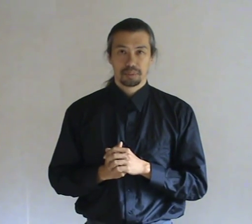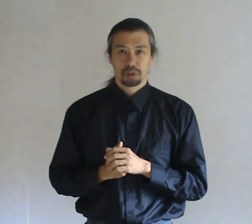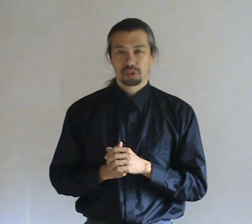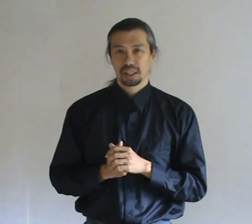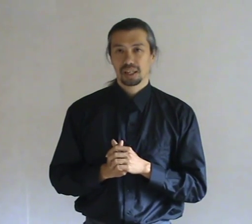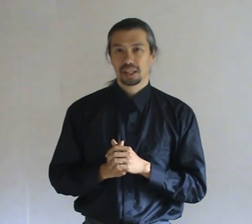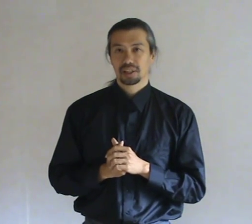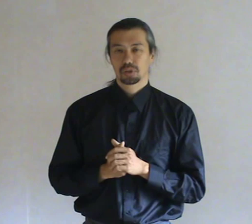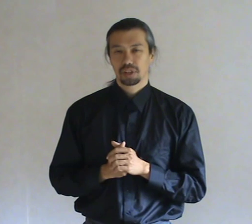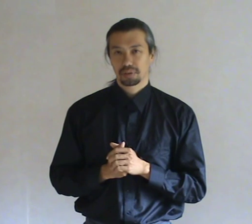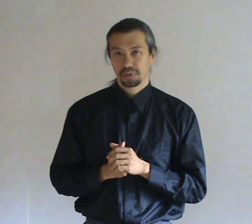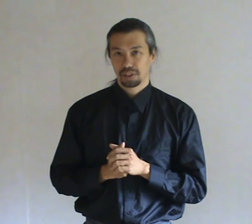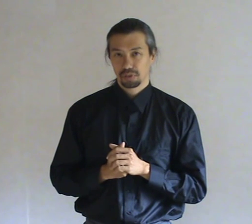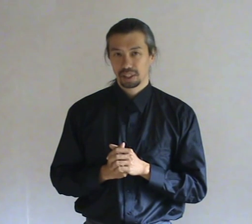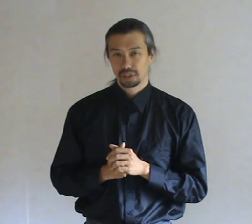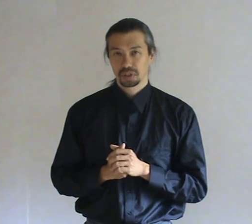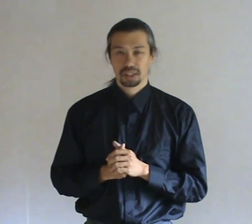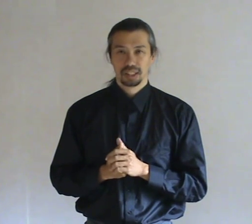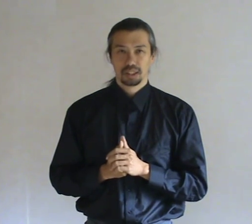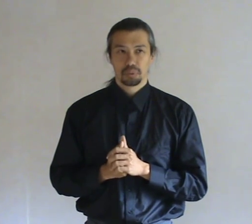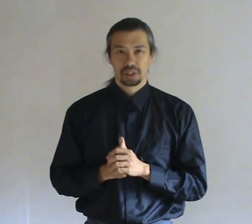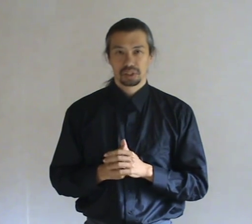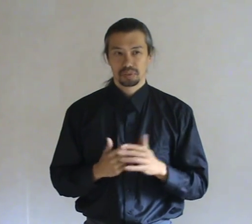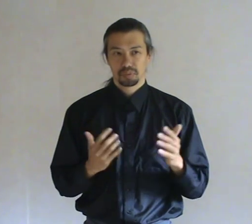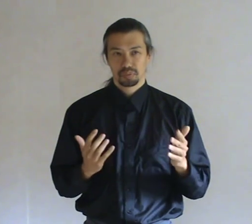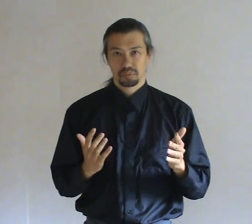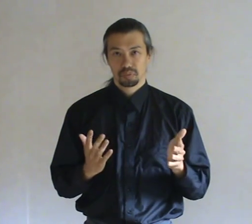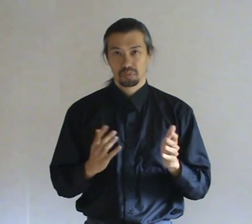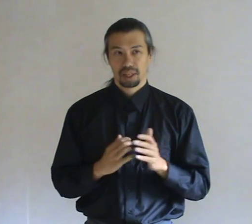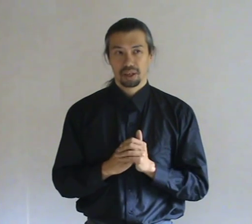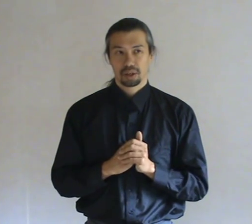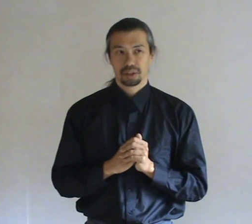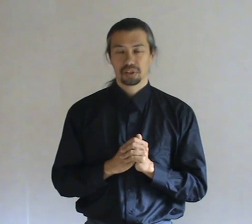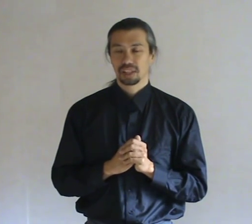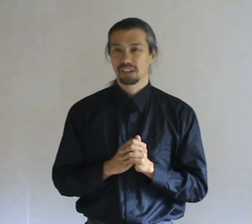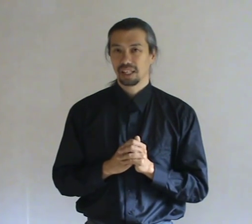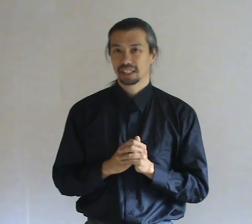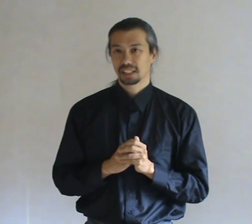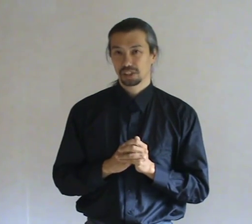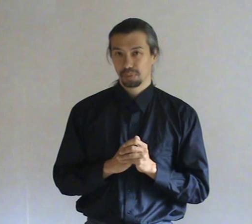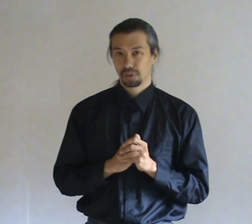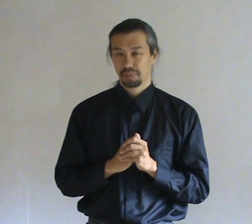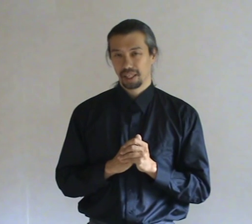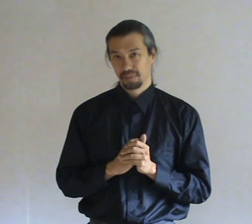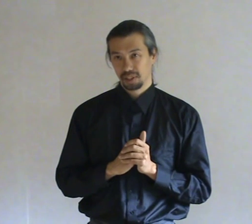Personally I like to sacrifice things. Which are not easily accessible to my enemies.